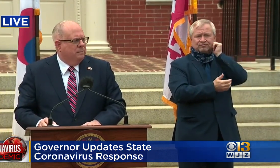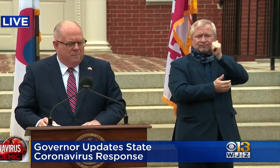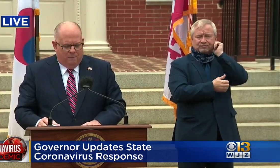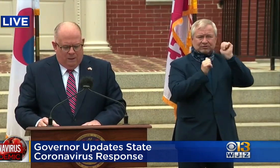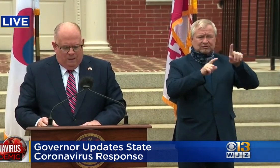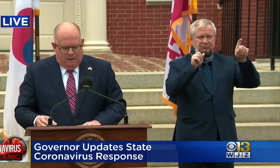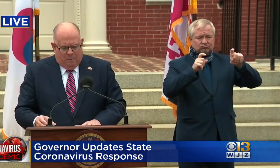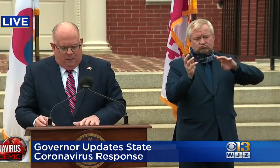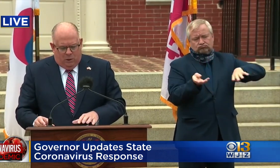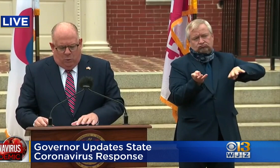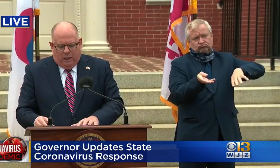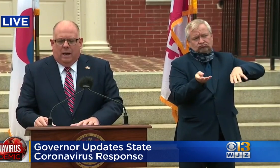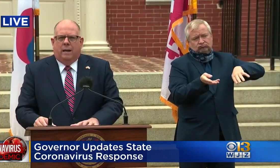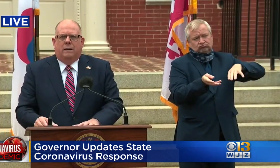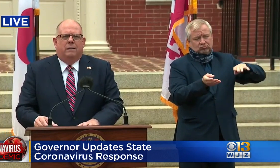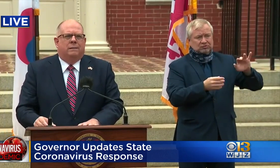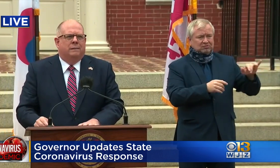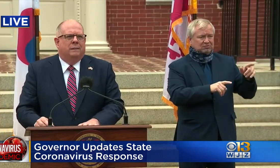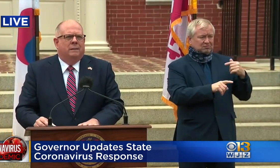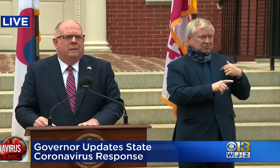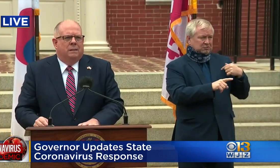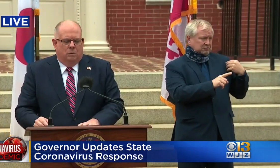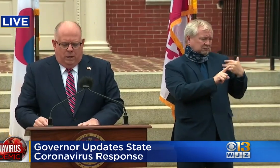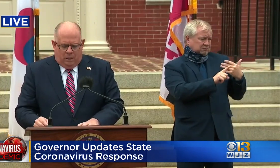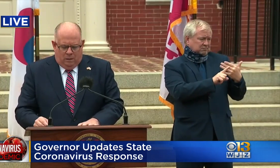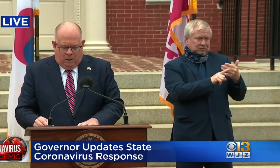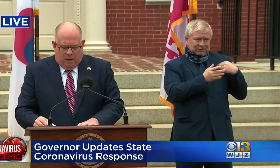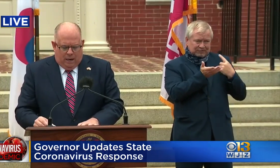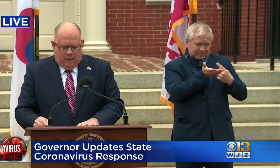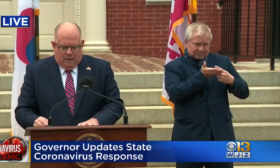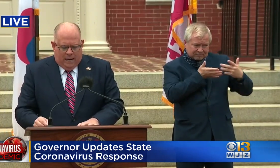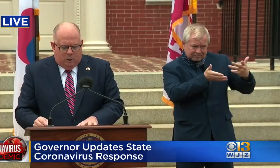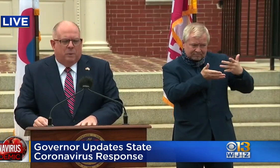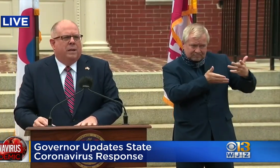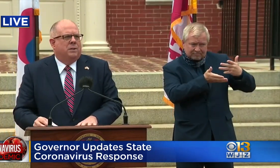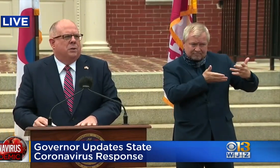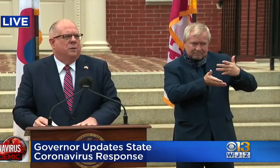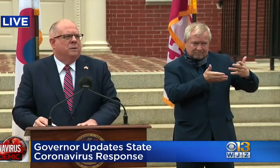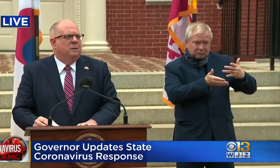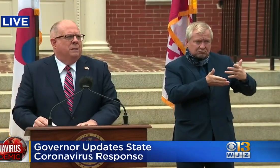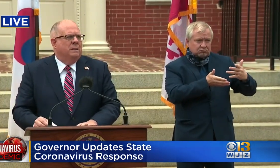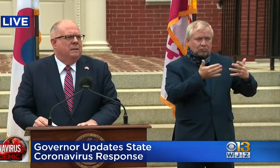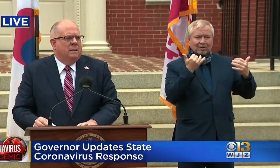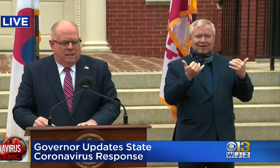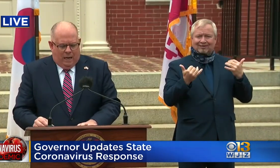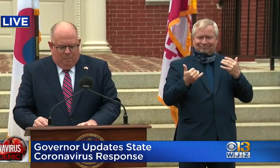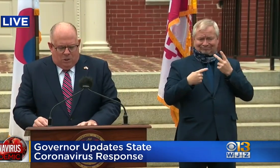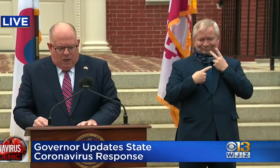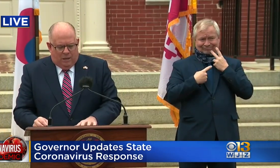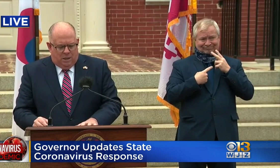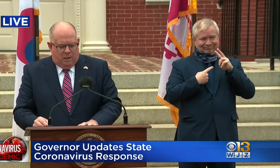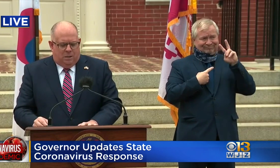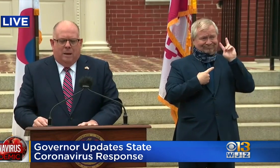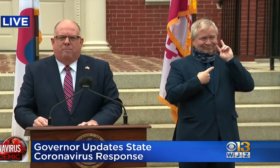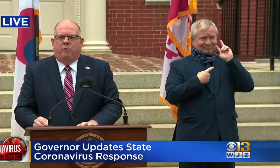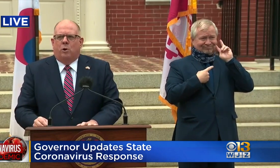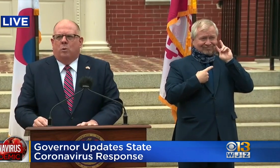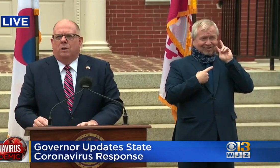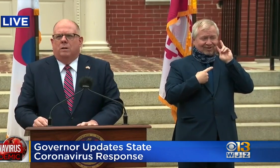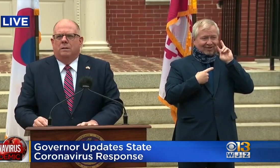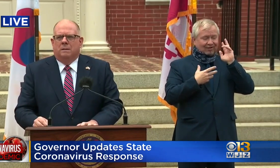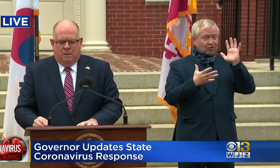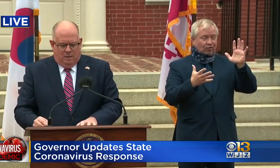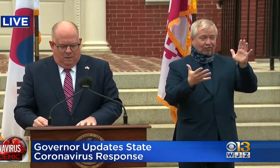but this weekend, we took an exponential, game-changing step